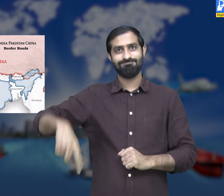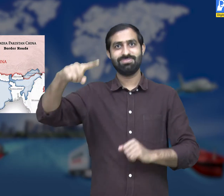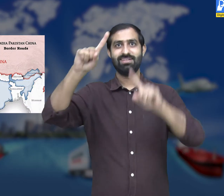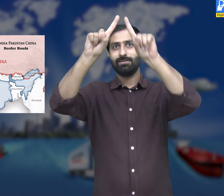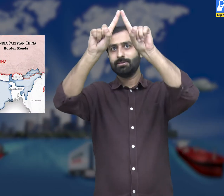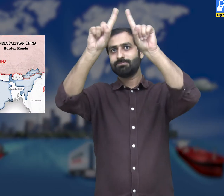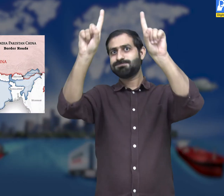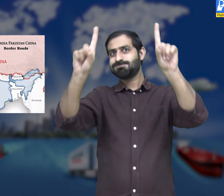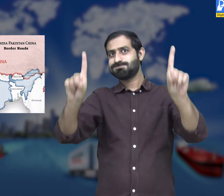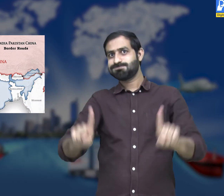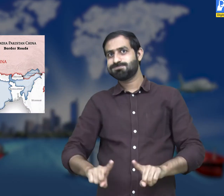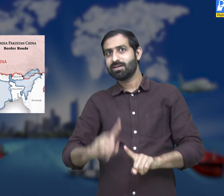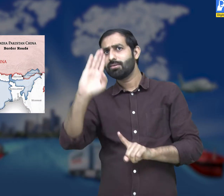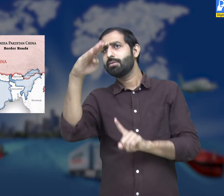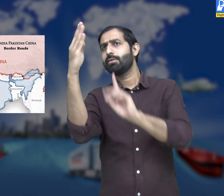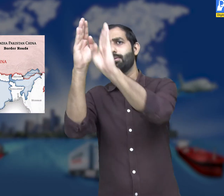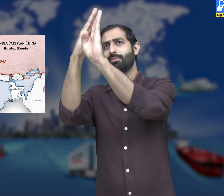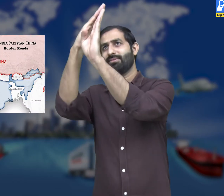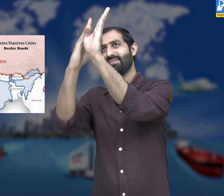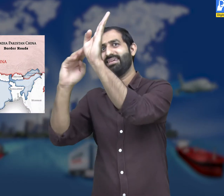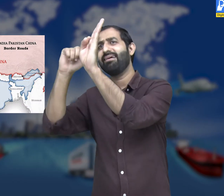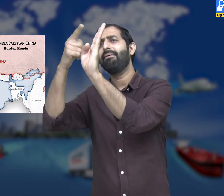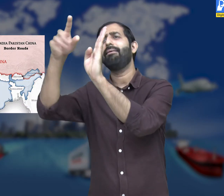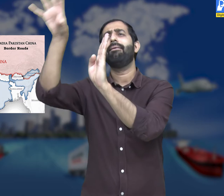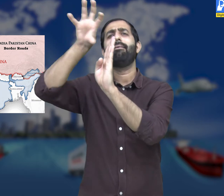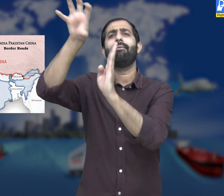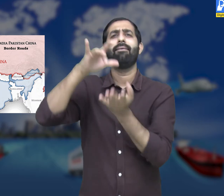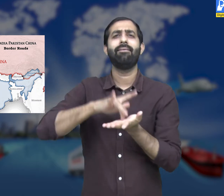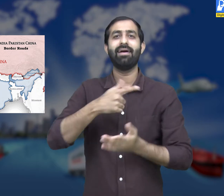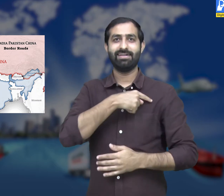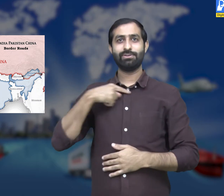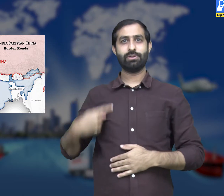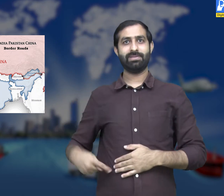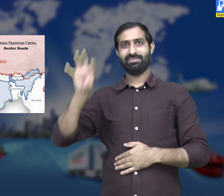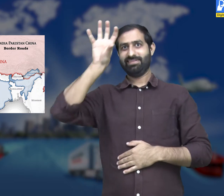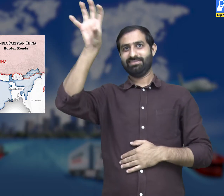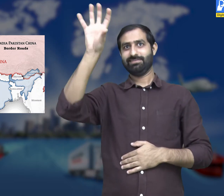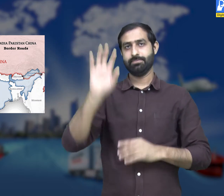India has border with different countries like China